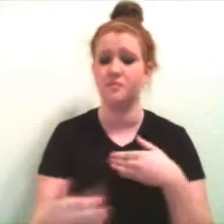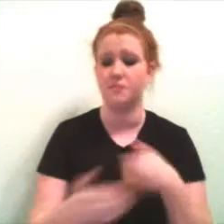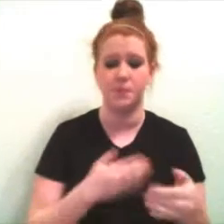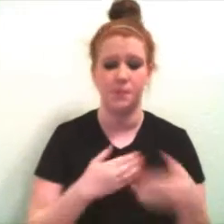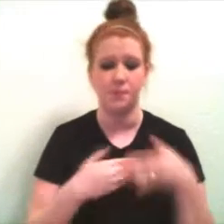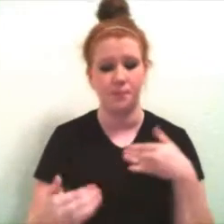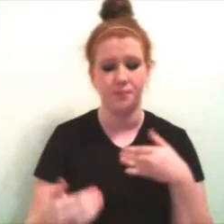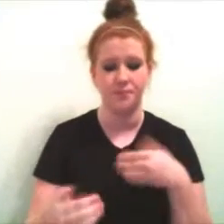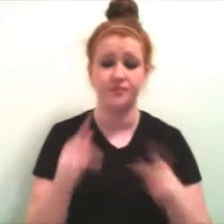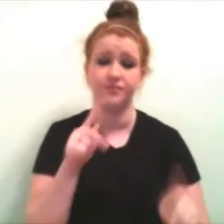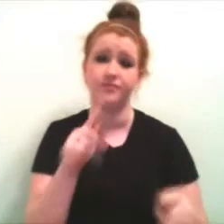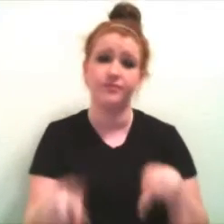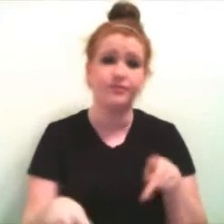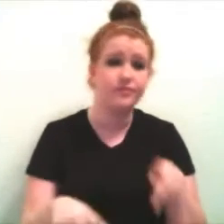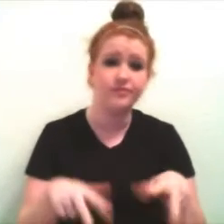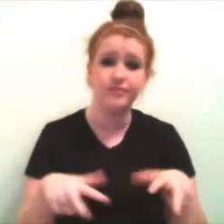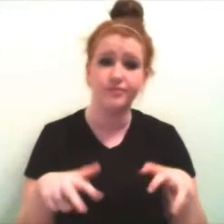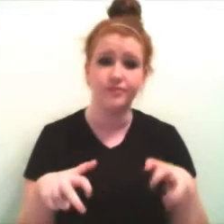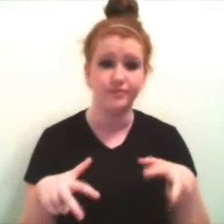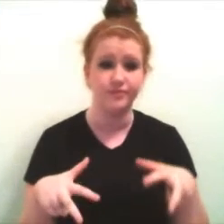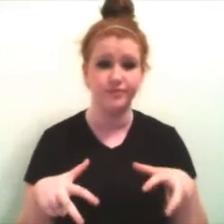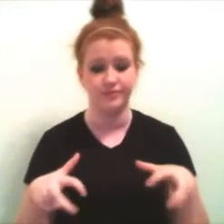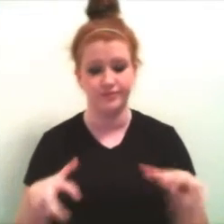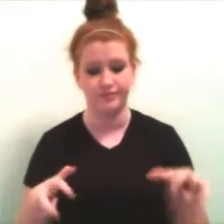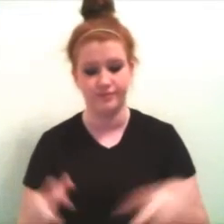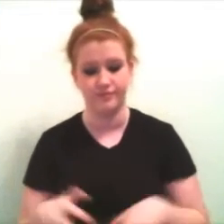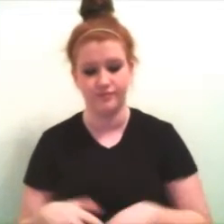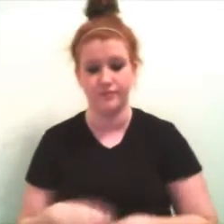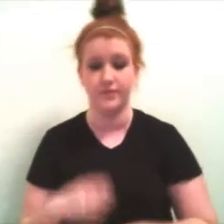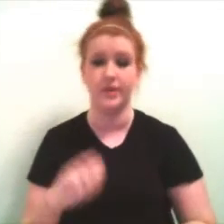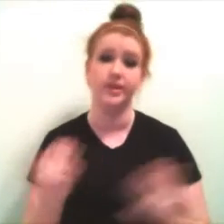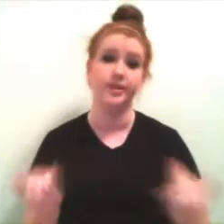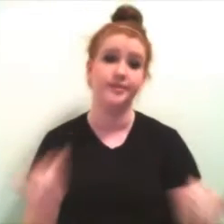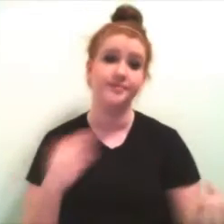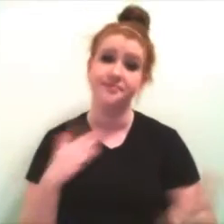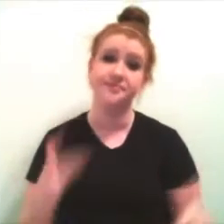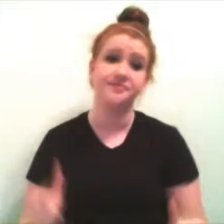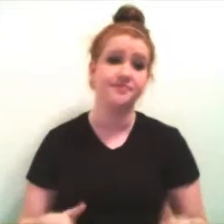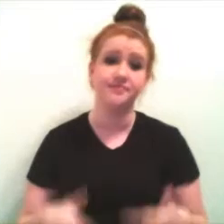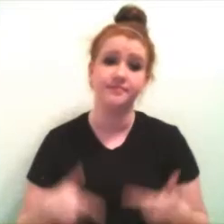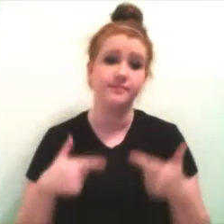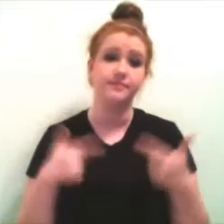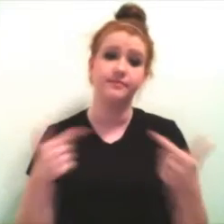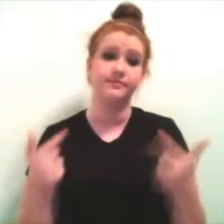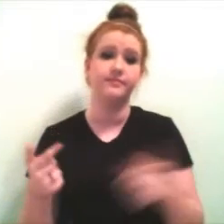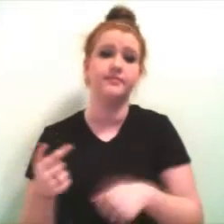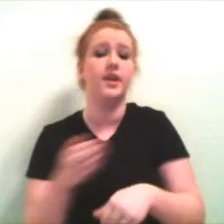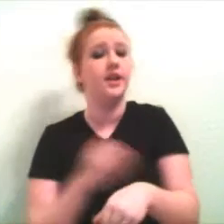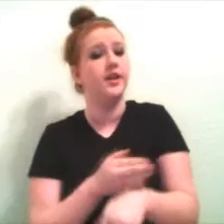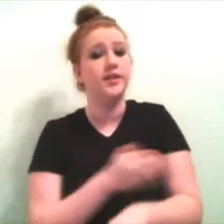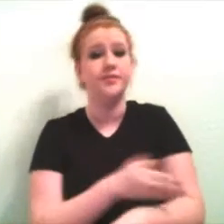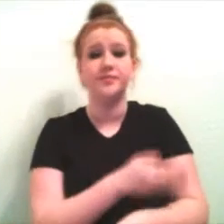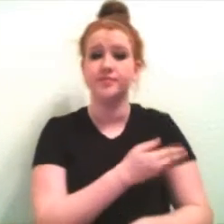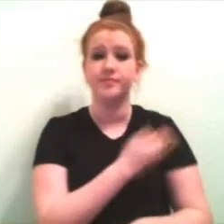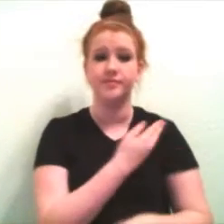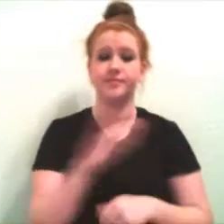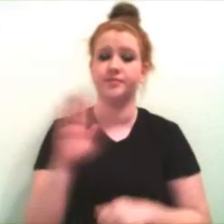we breathe, we still have made of greed. This is my kingdom come, this is my